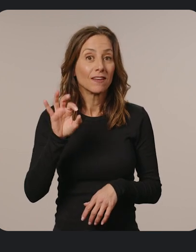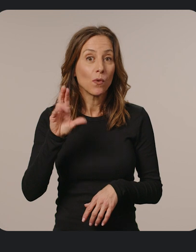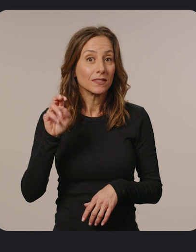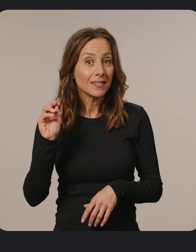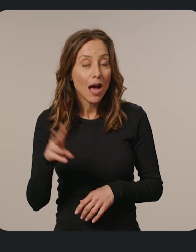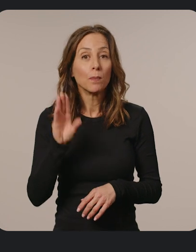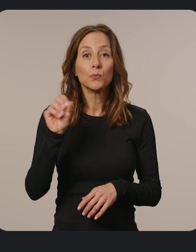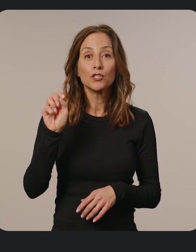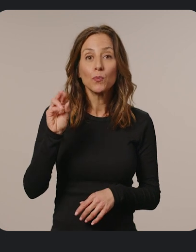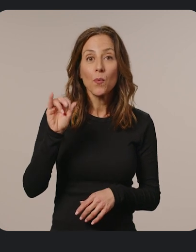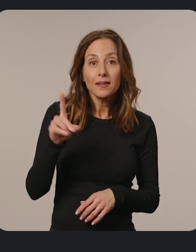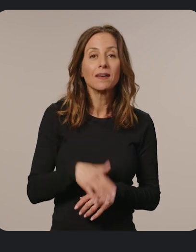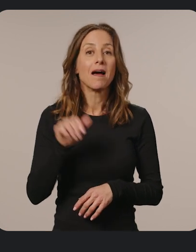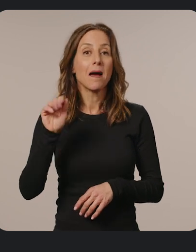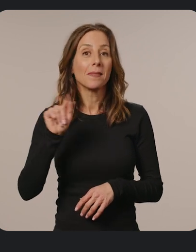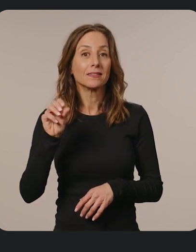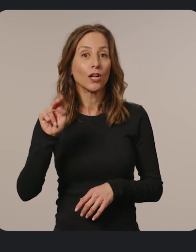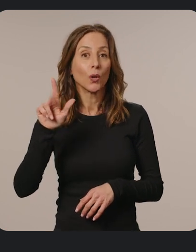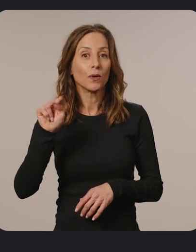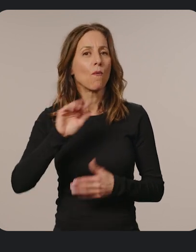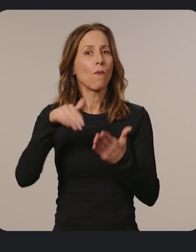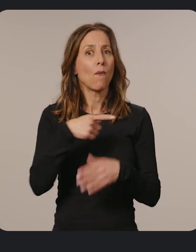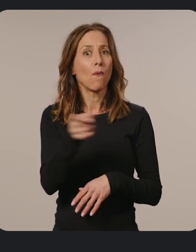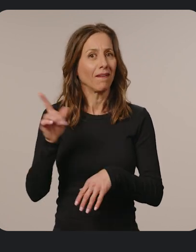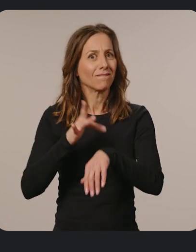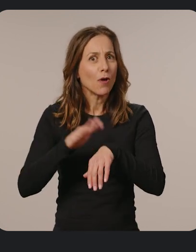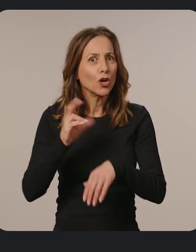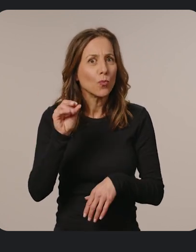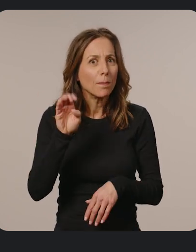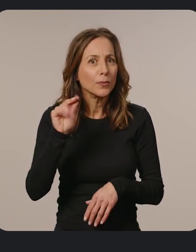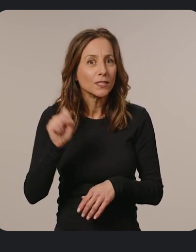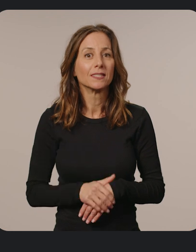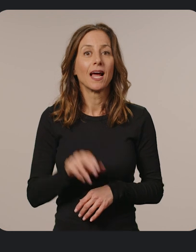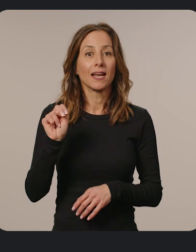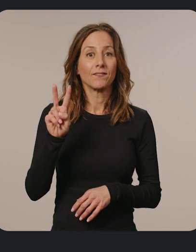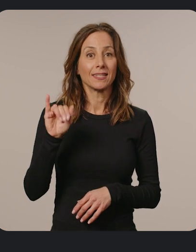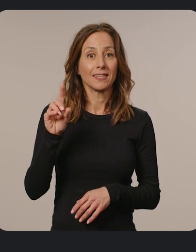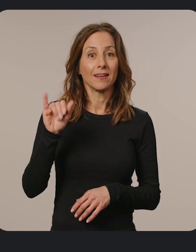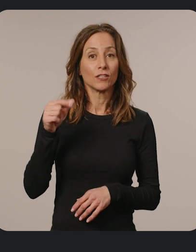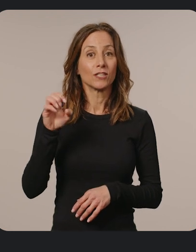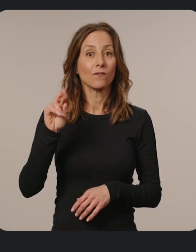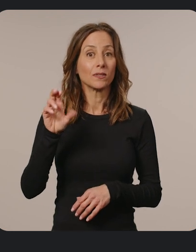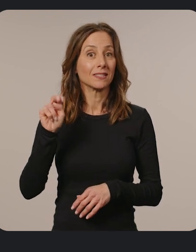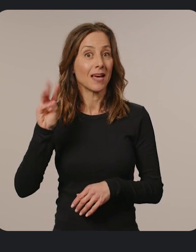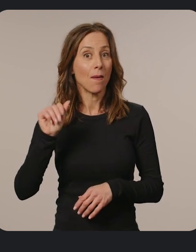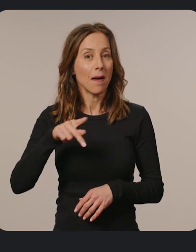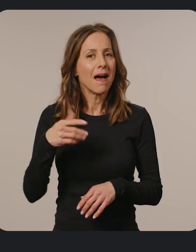Boosteroid, and Amazon Luna are all available on Chromebooks. The NVIDIA GeForce Now app even comes pre-installed